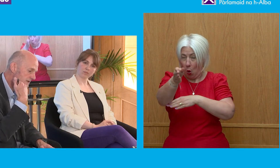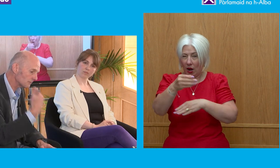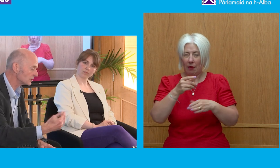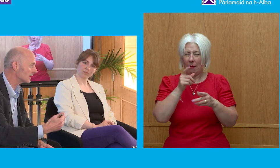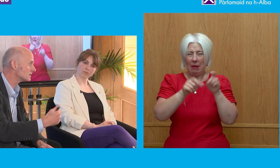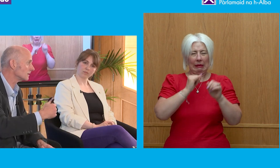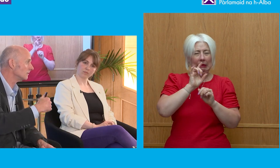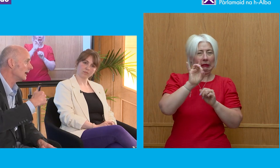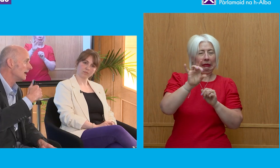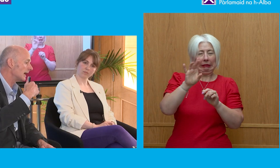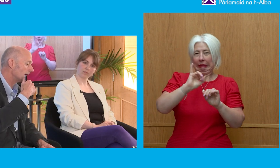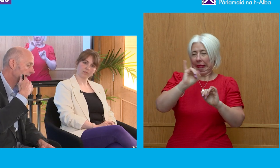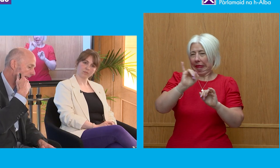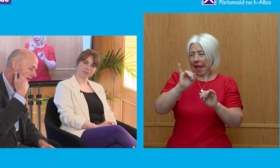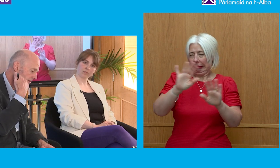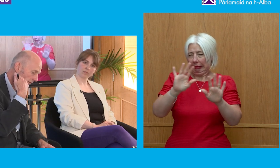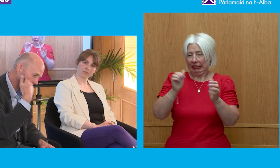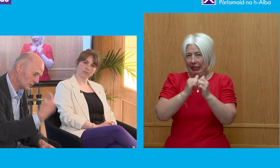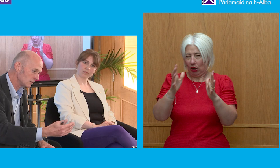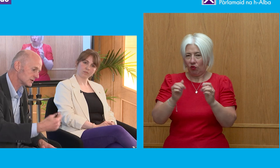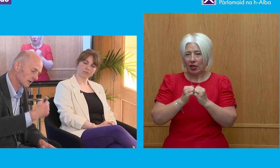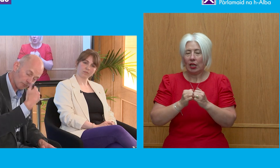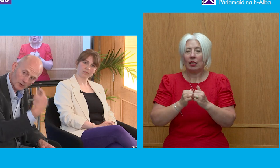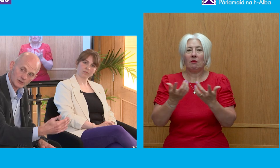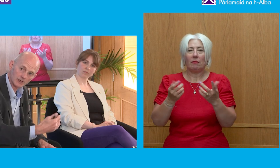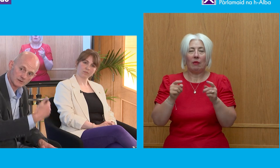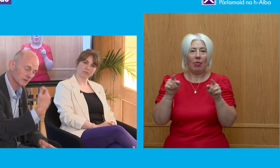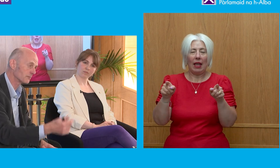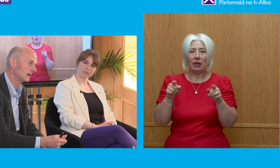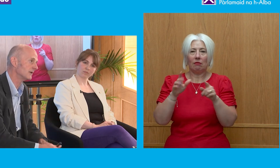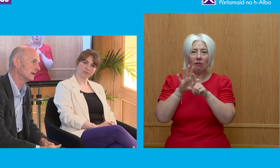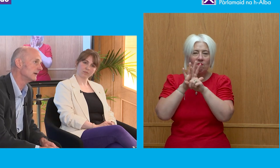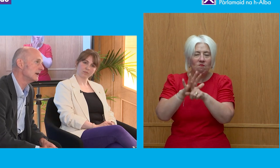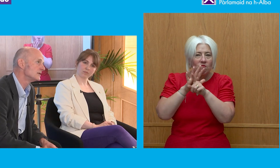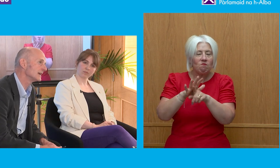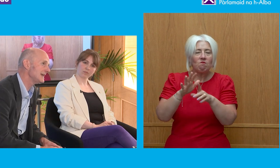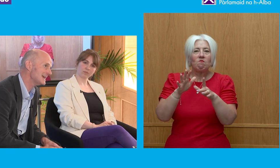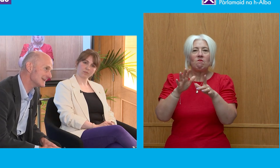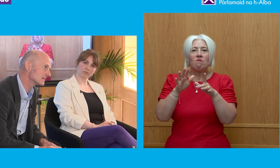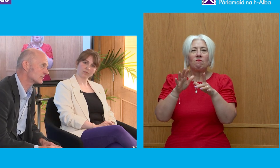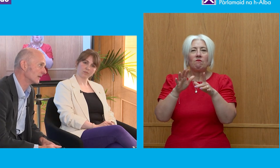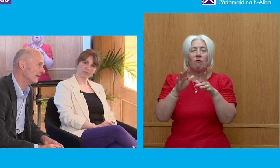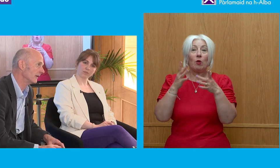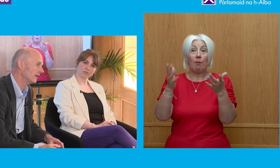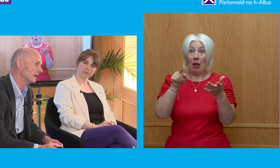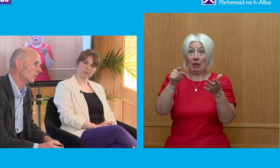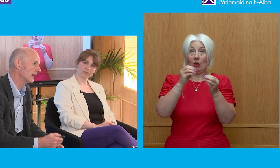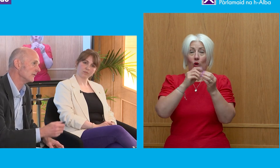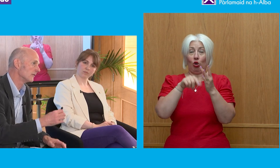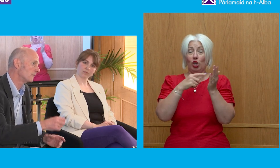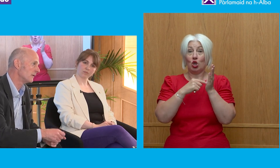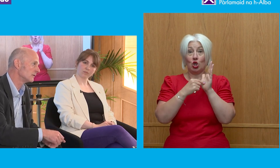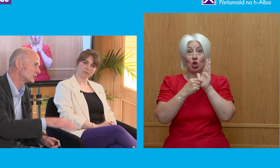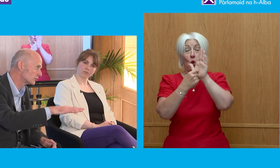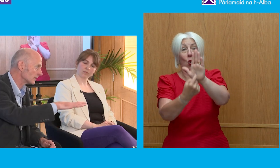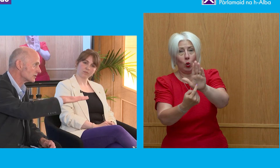were subject to a lot of abuse, to a lot of pressure, to sort of pipe down. So he illustrated, in a way,